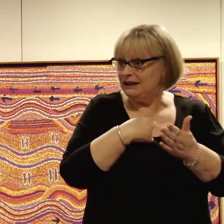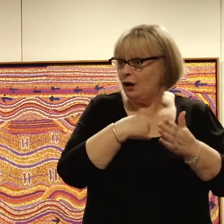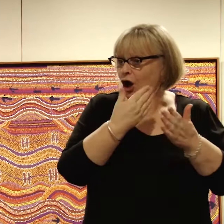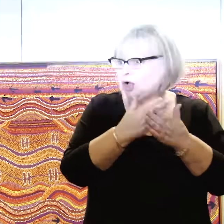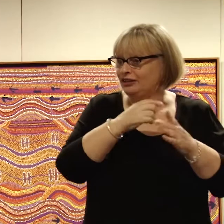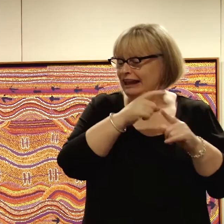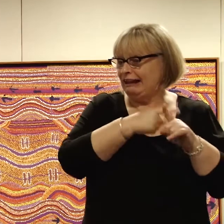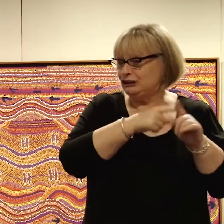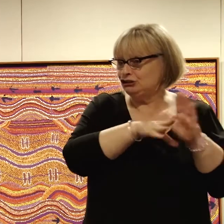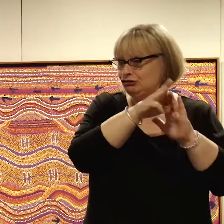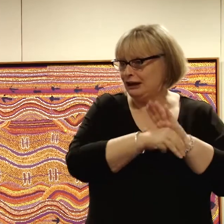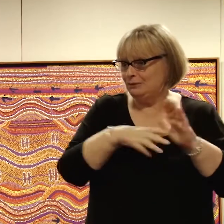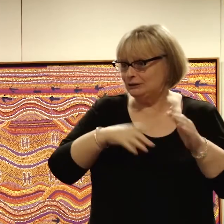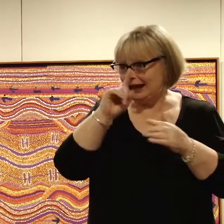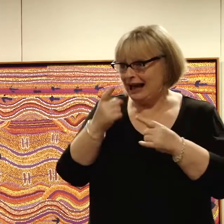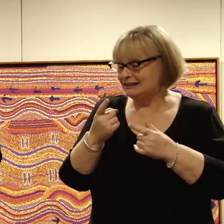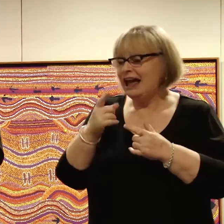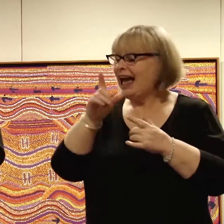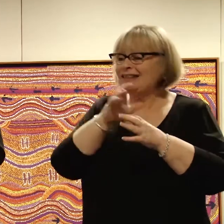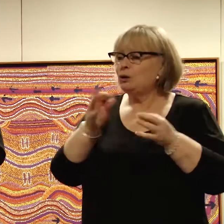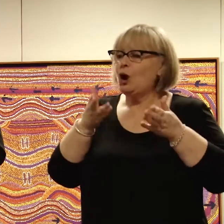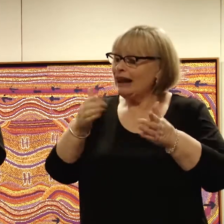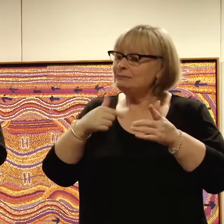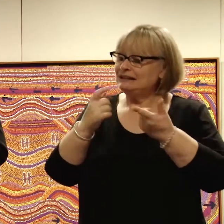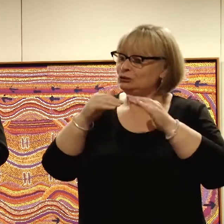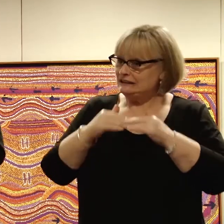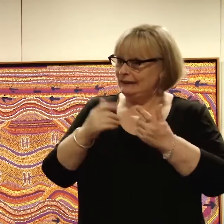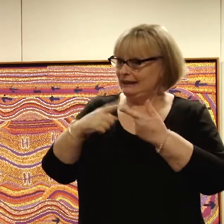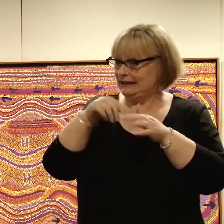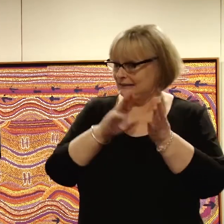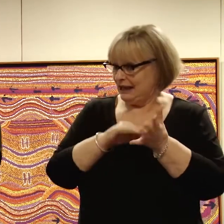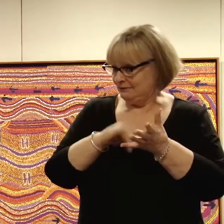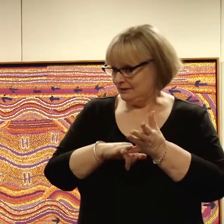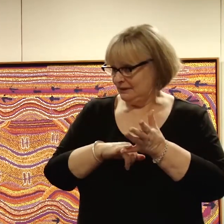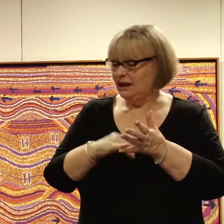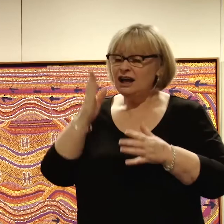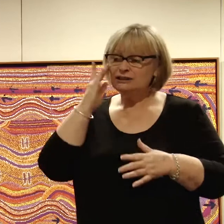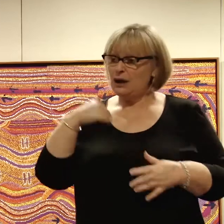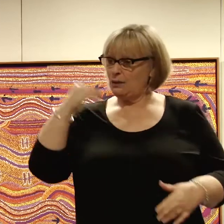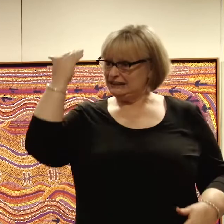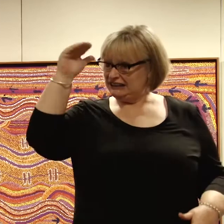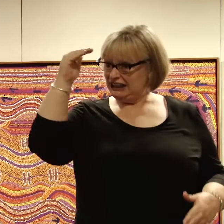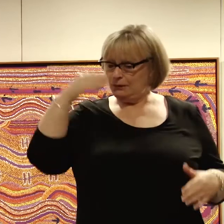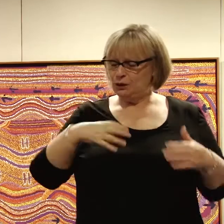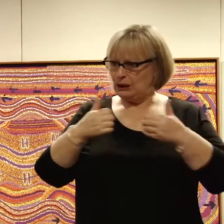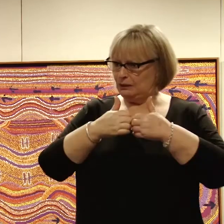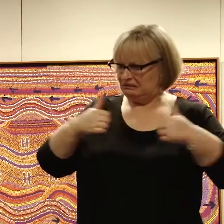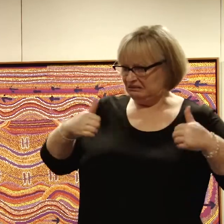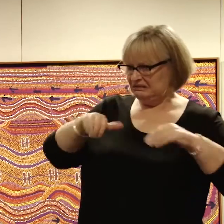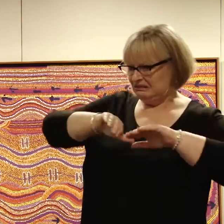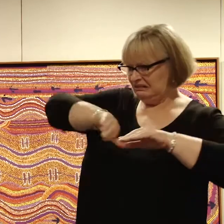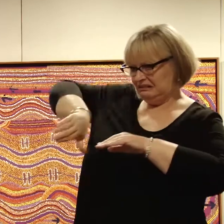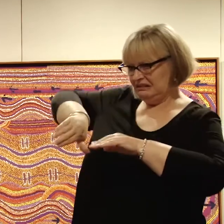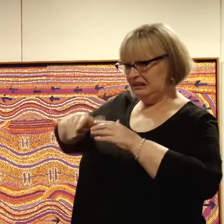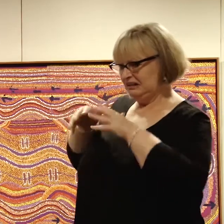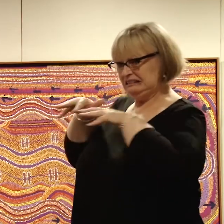And worst of all, I was not allowed to sit exams. So as a teenager, being segregated and ostracised from the school